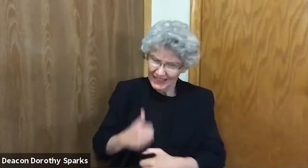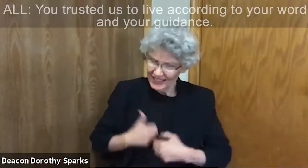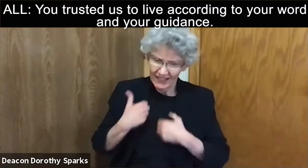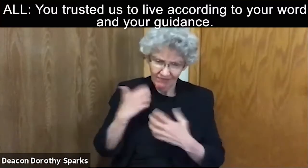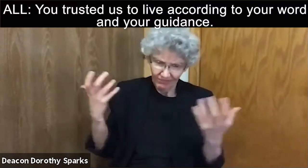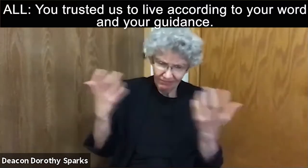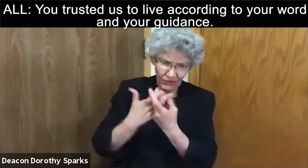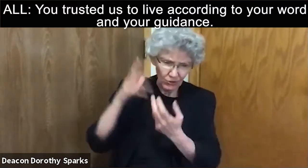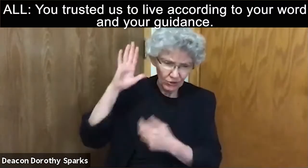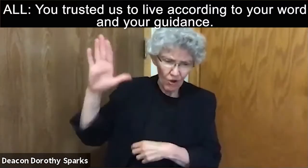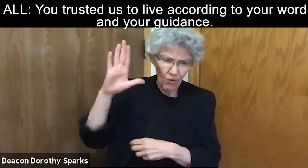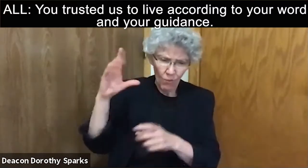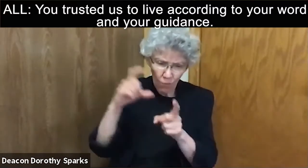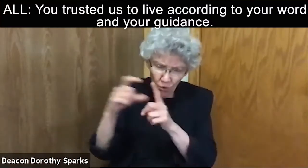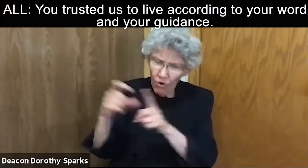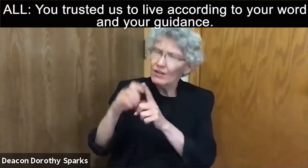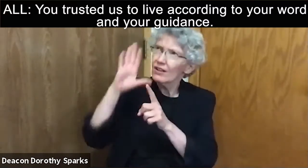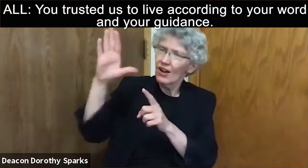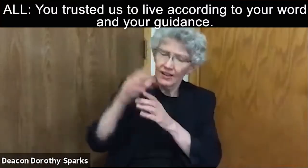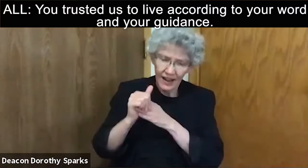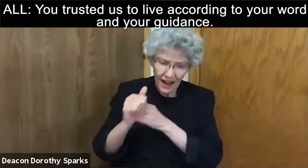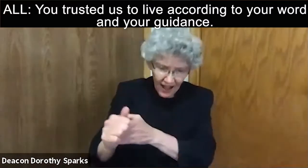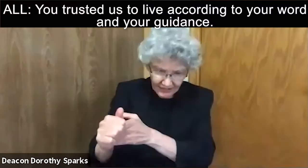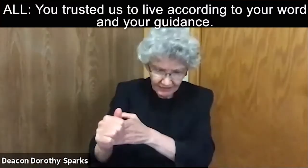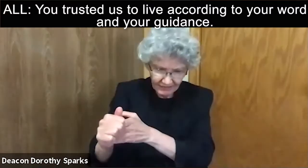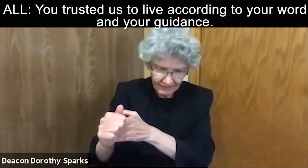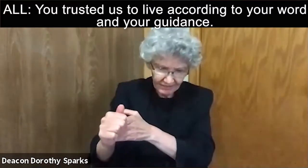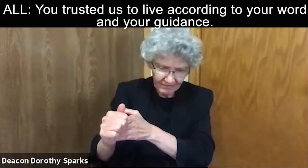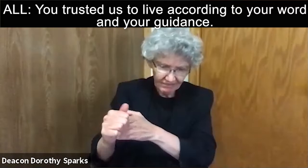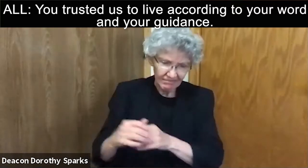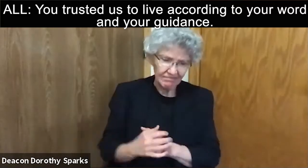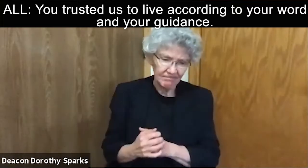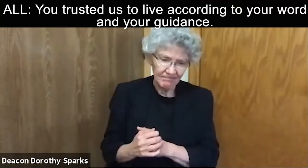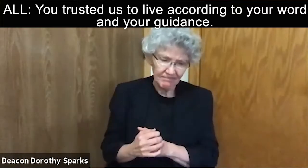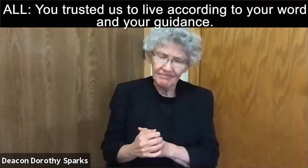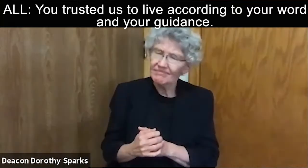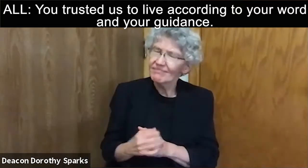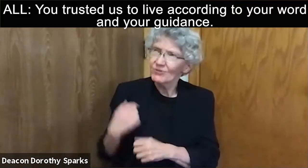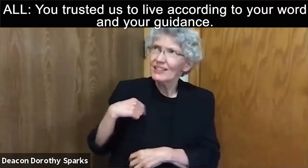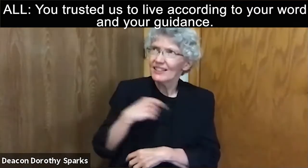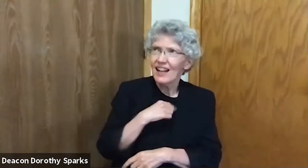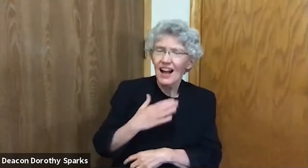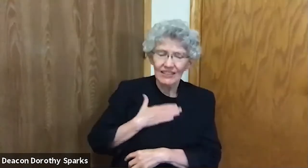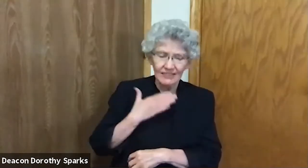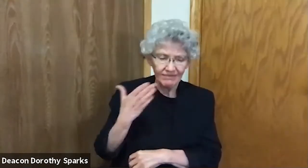God, trusted us to live according to your word and guidance. That